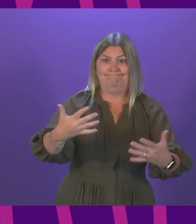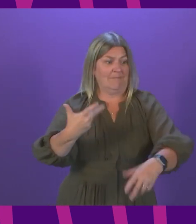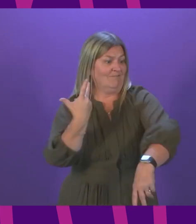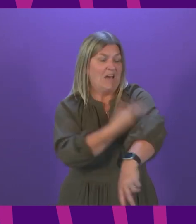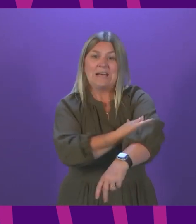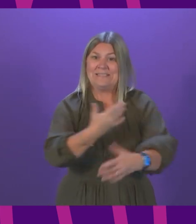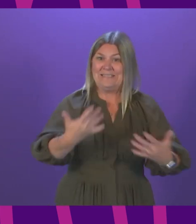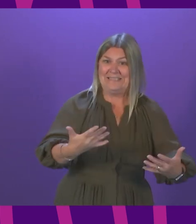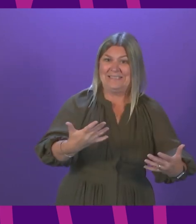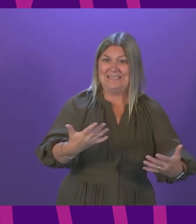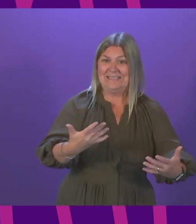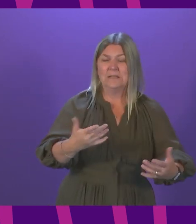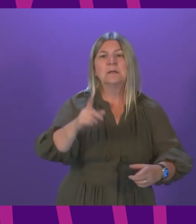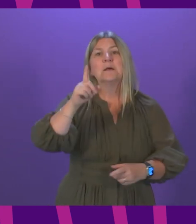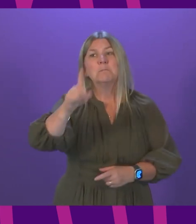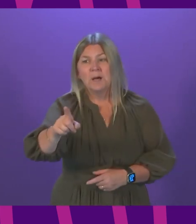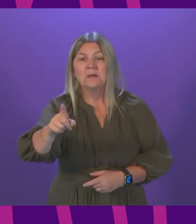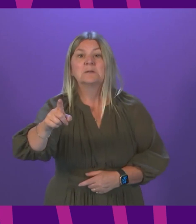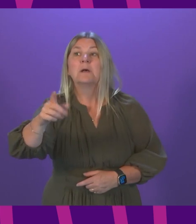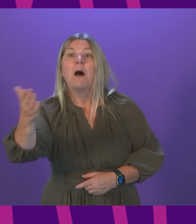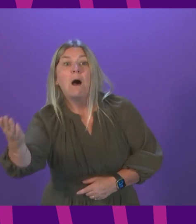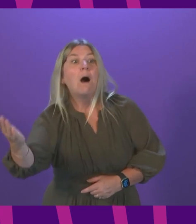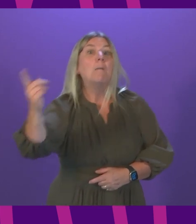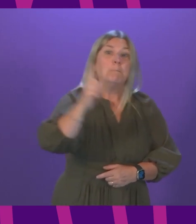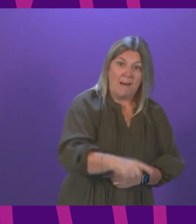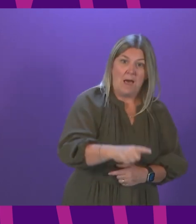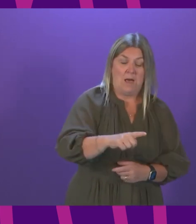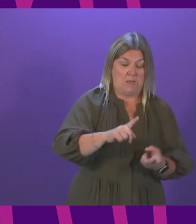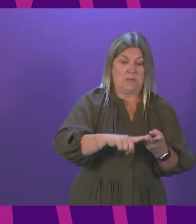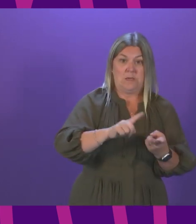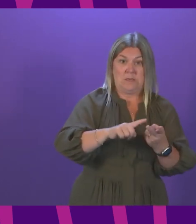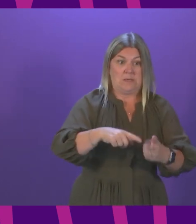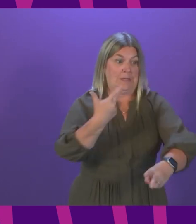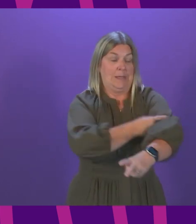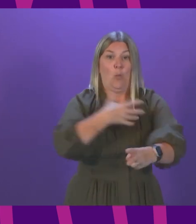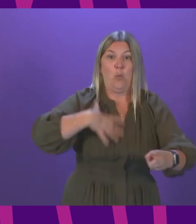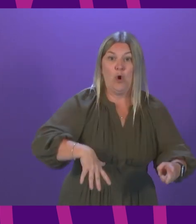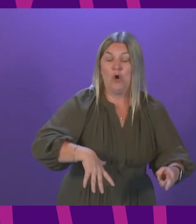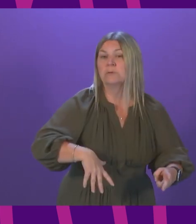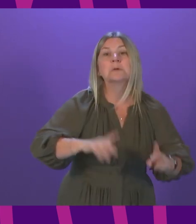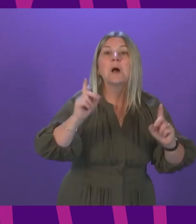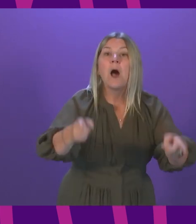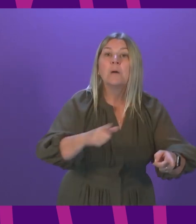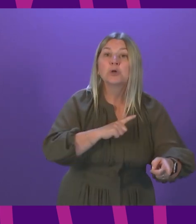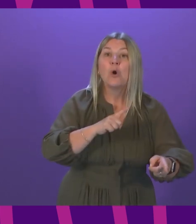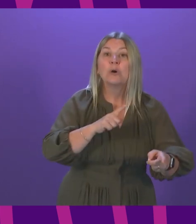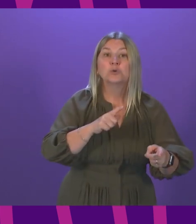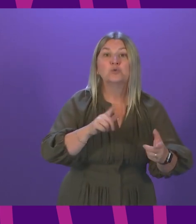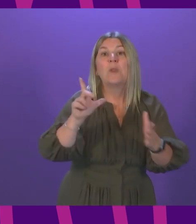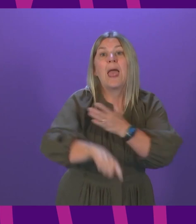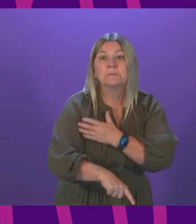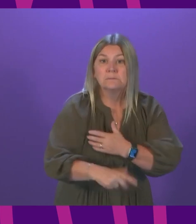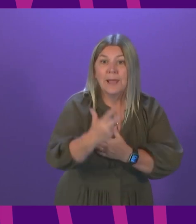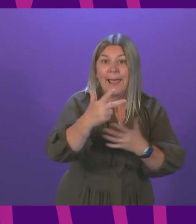on the basis of being short of the eight-week second dose window, if only by a few days. One of my constituents had to return